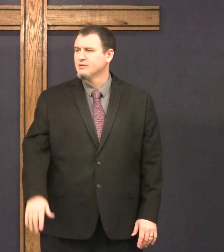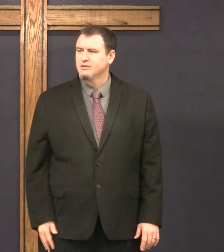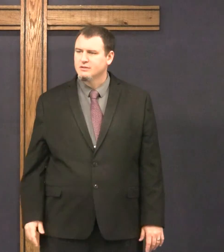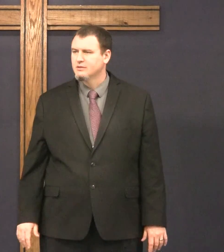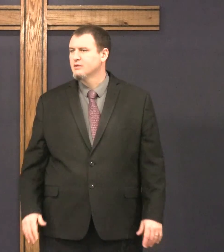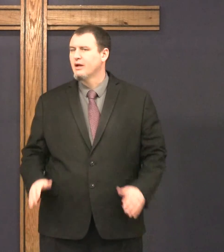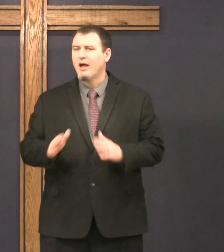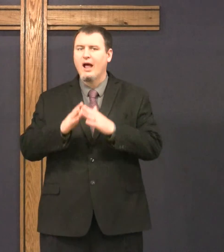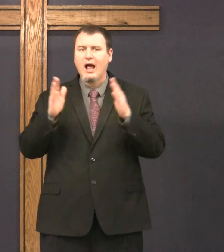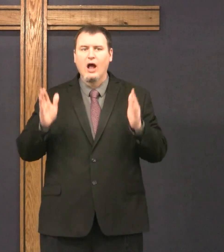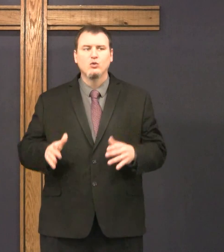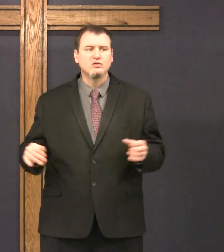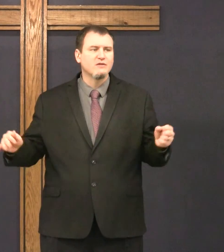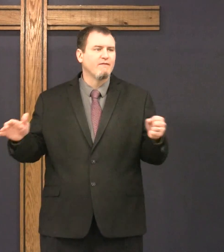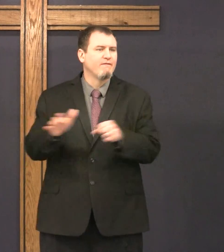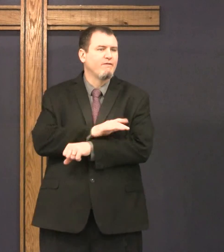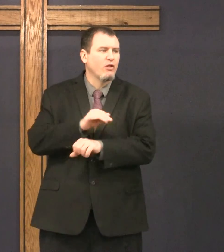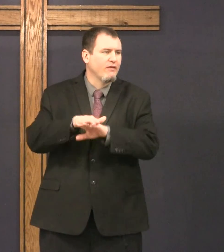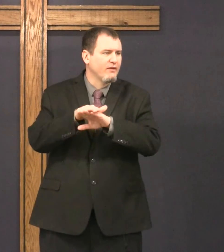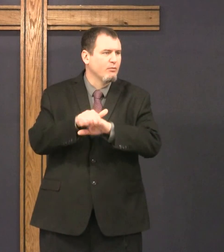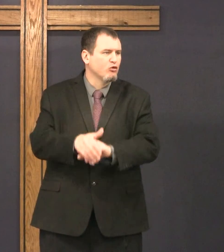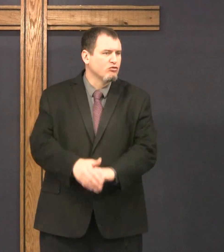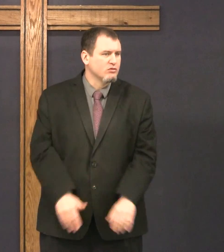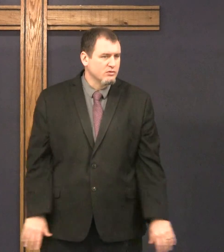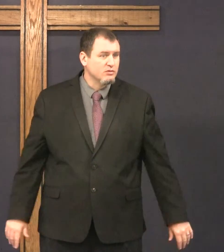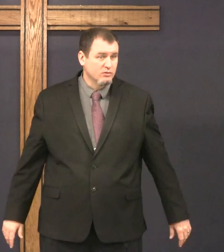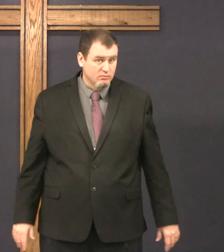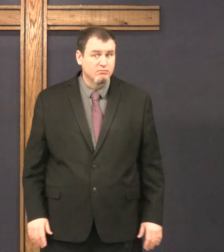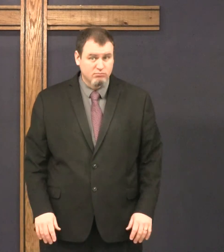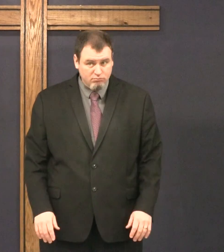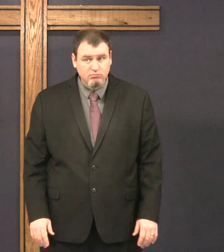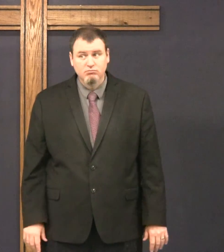Welcome to Death, Liberty, Baptist Church. House full of hypocrites.